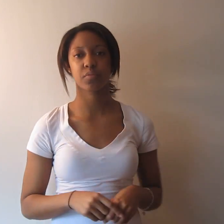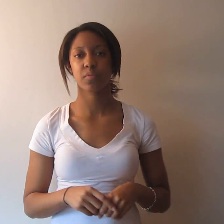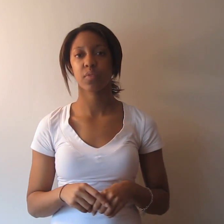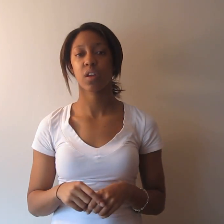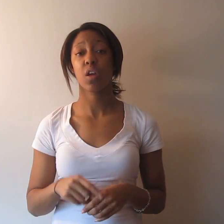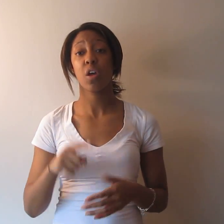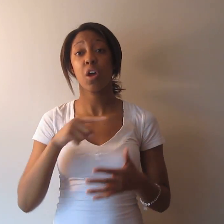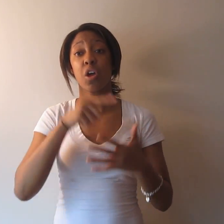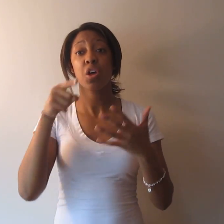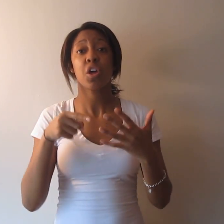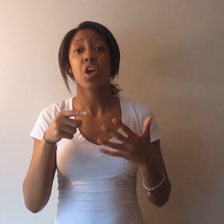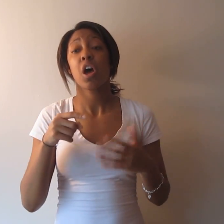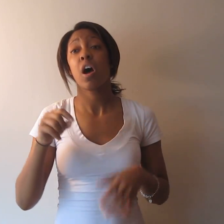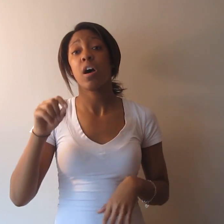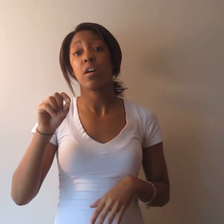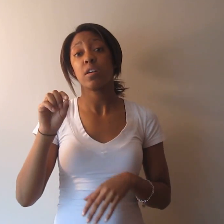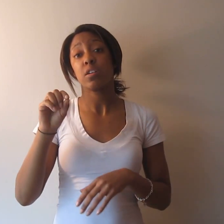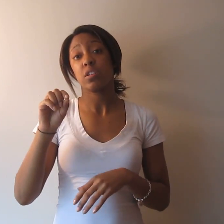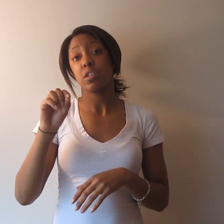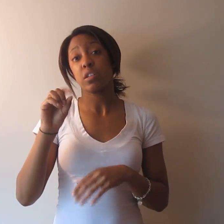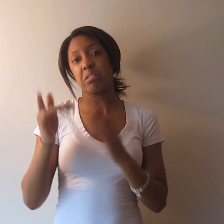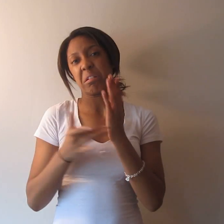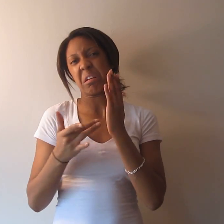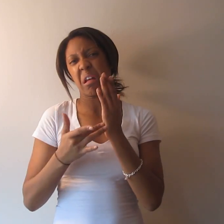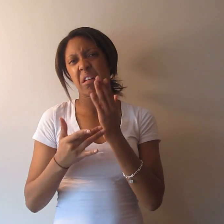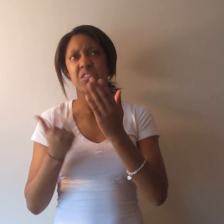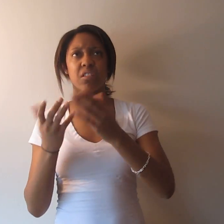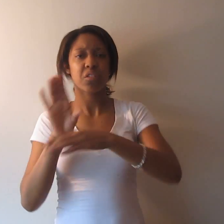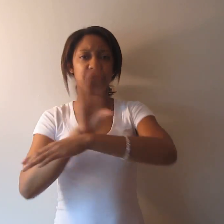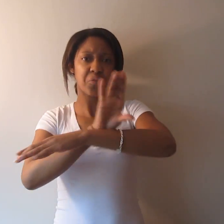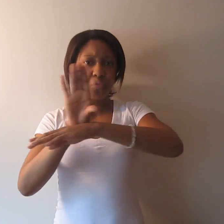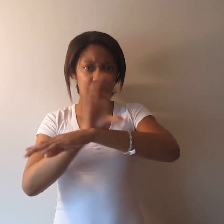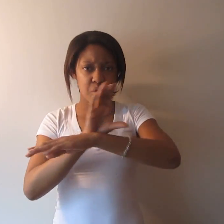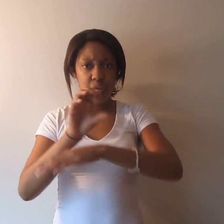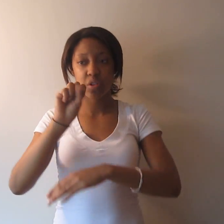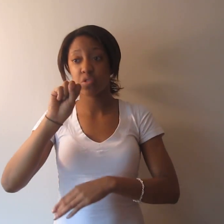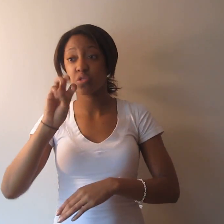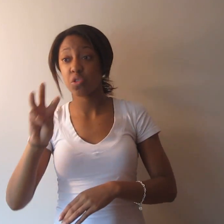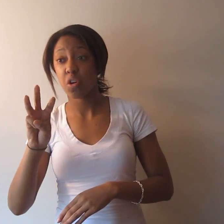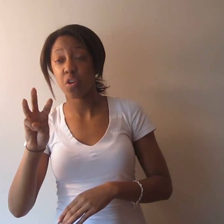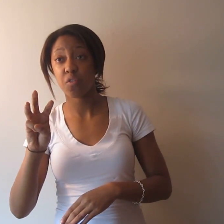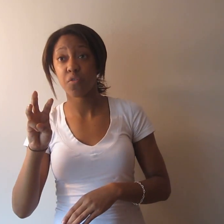you know . Now go in place. All